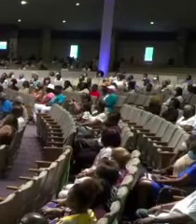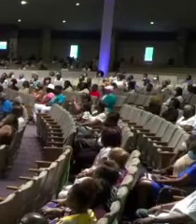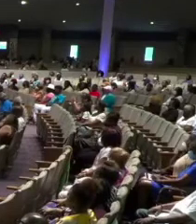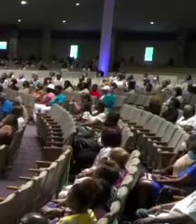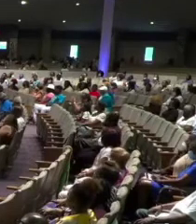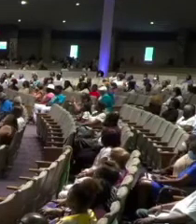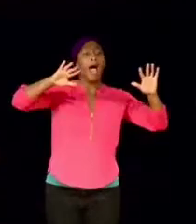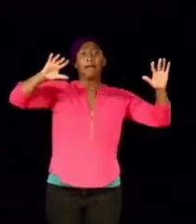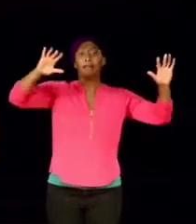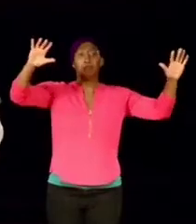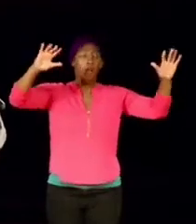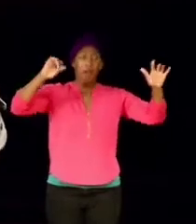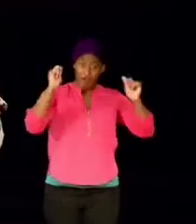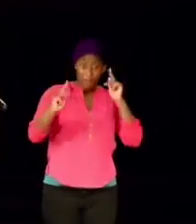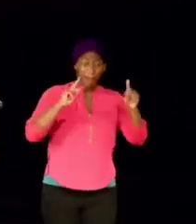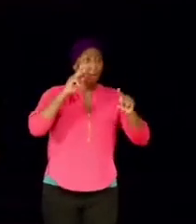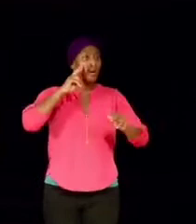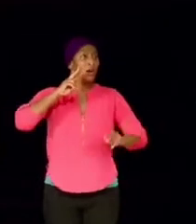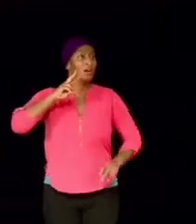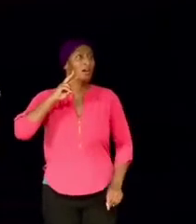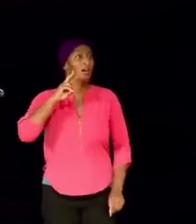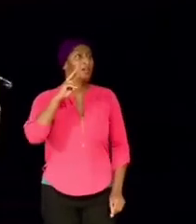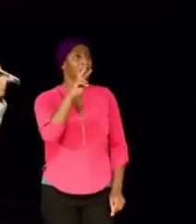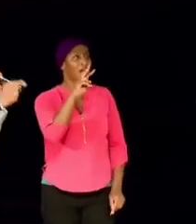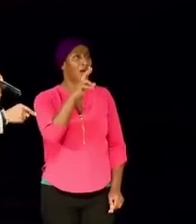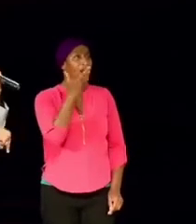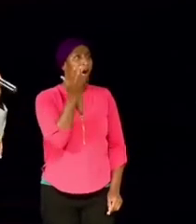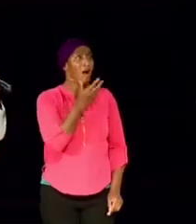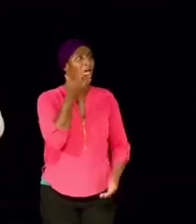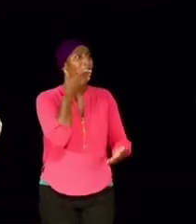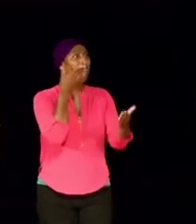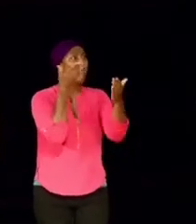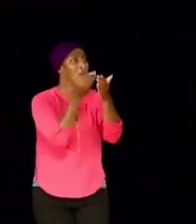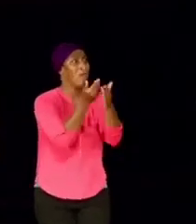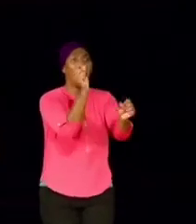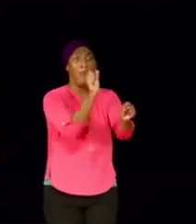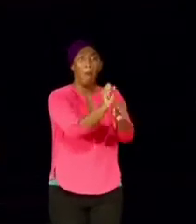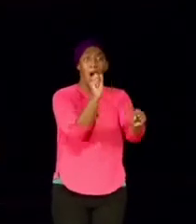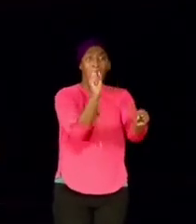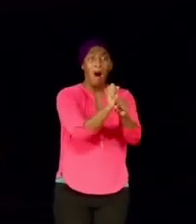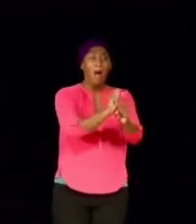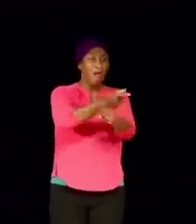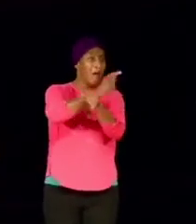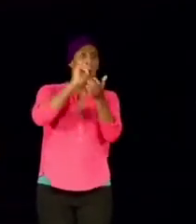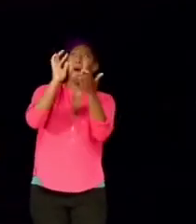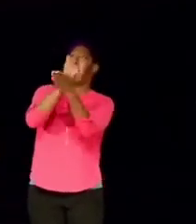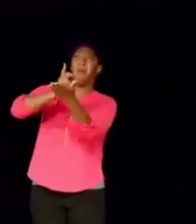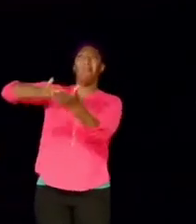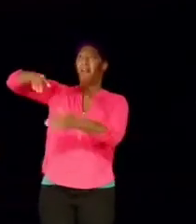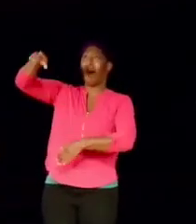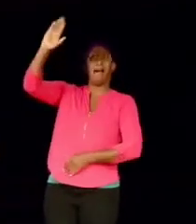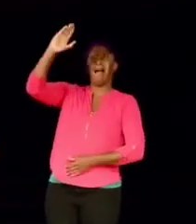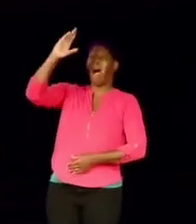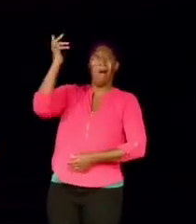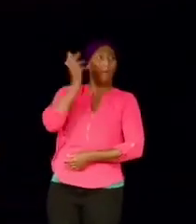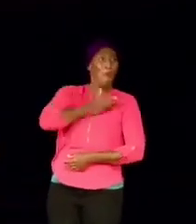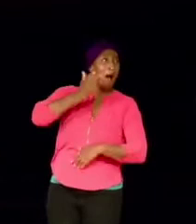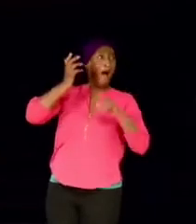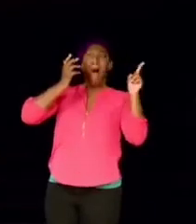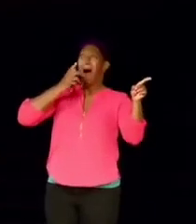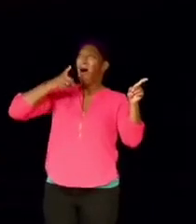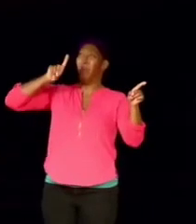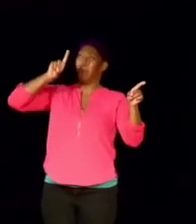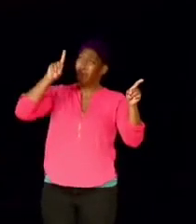that men might see your good works and glorify the father through you.